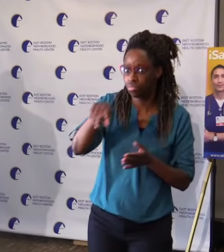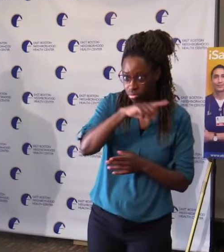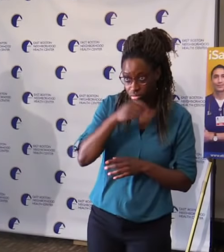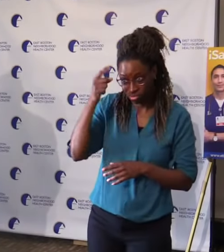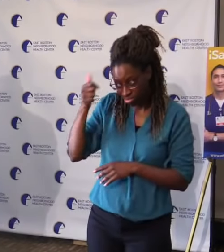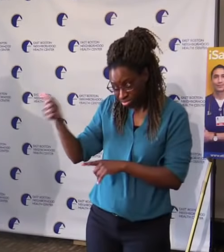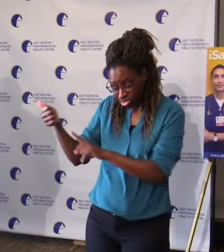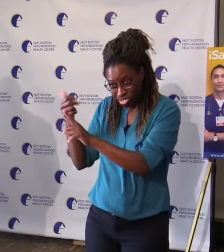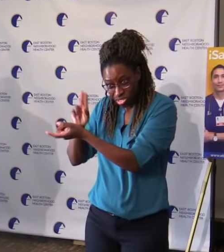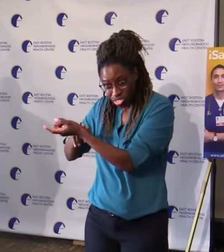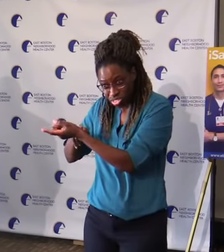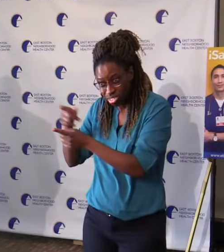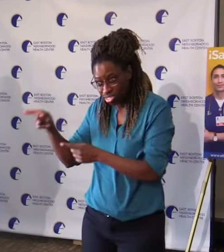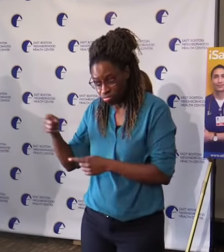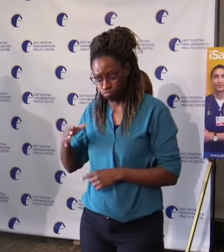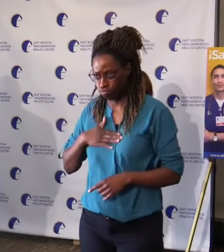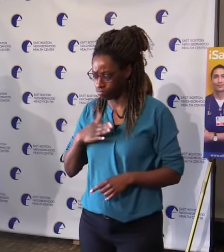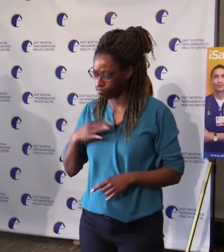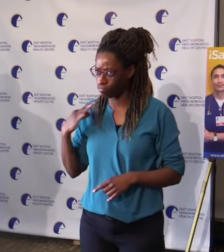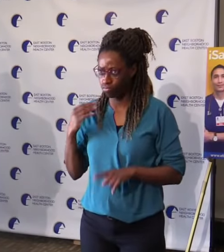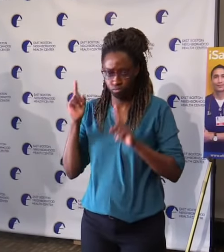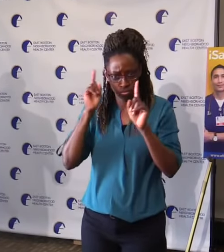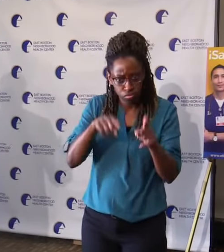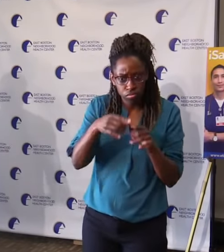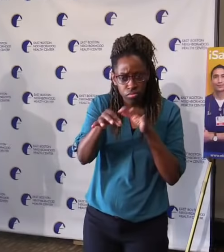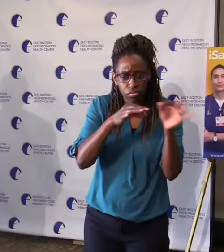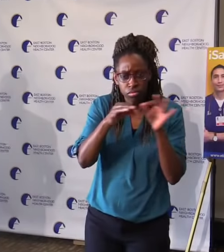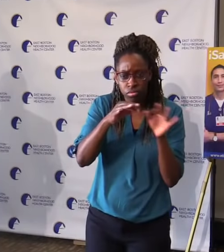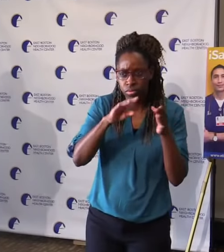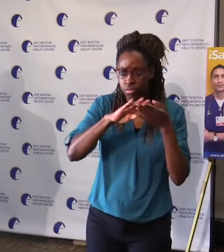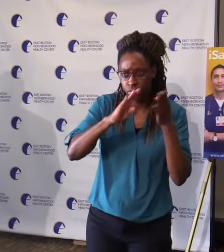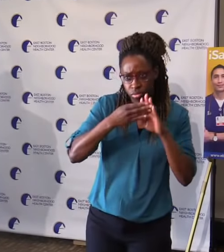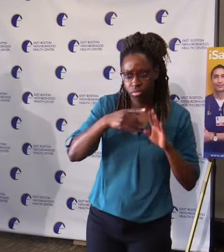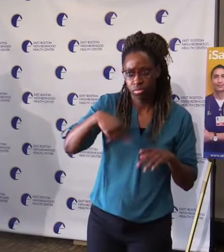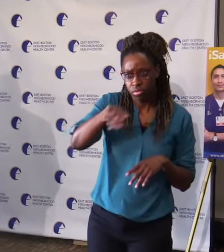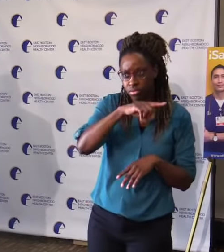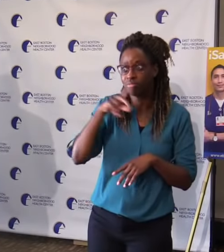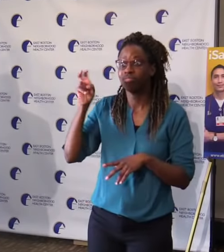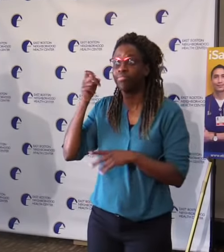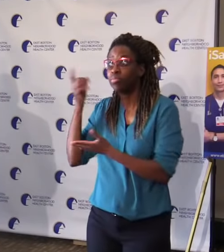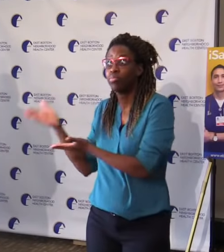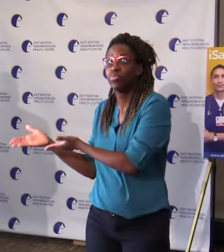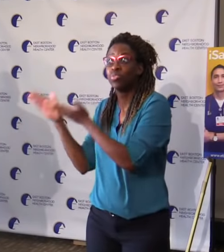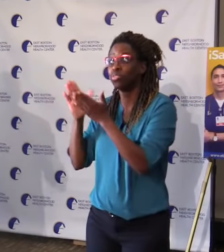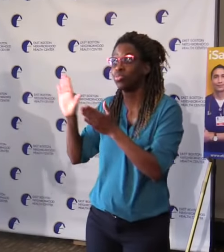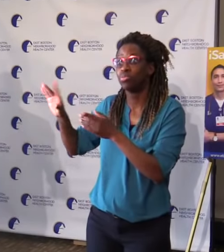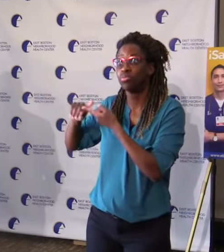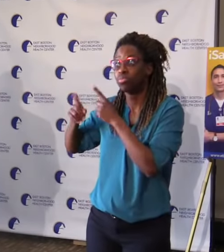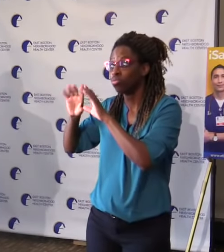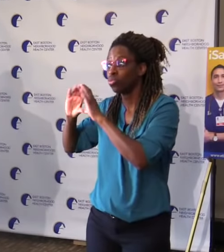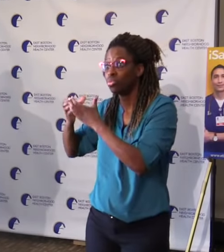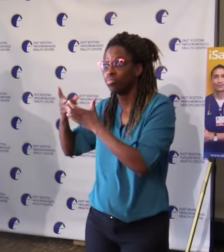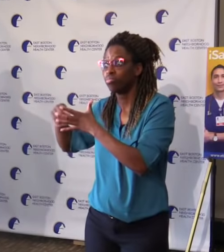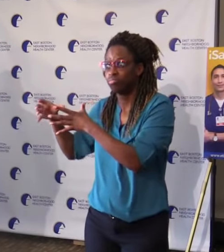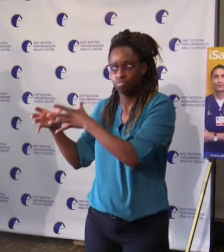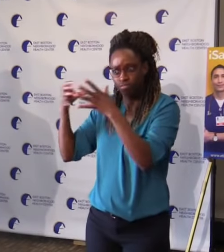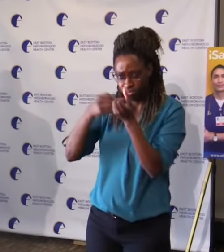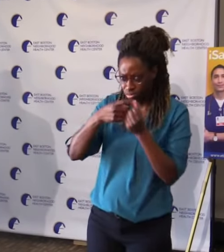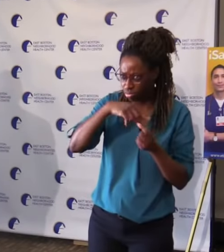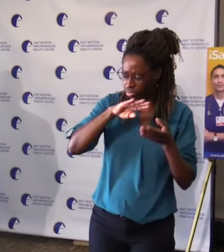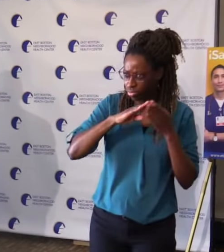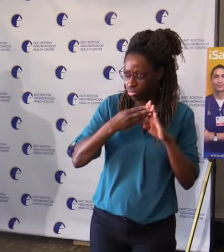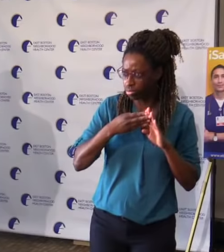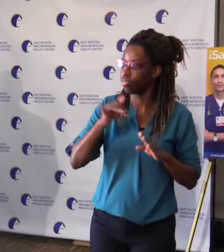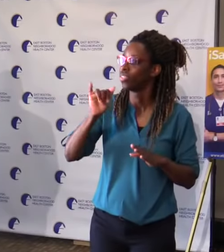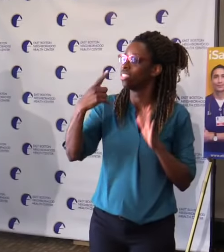able to come in and support the work of community health centers. So I want to say to the governor, lieutenant governor, the secretary, and our partners at Blue Cross and Blue Shield